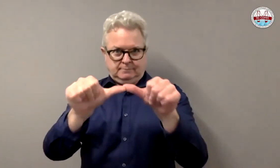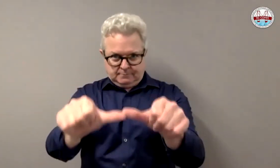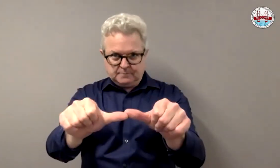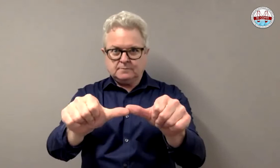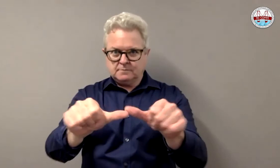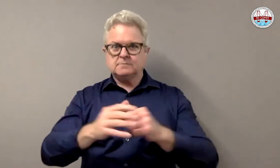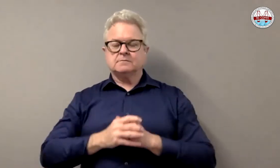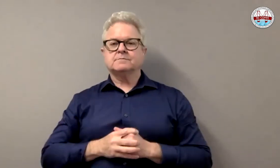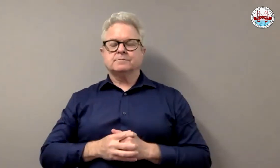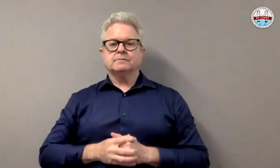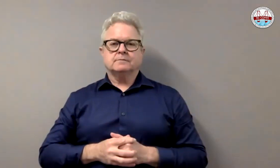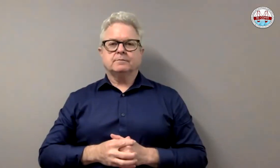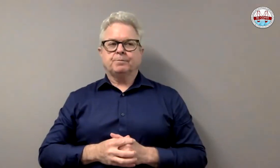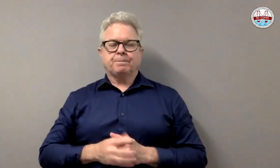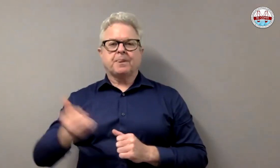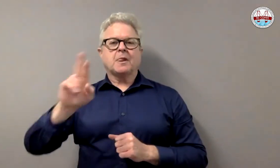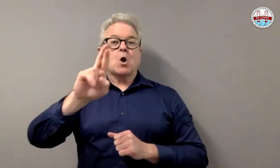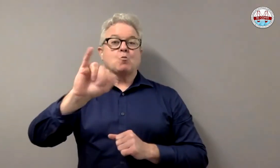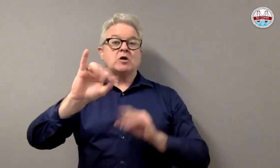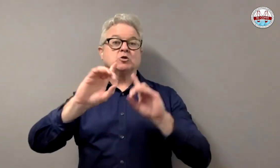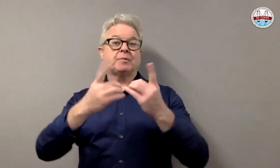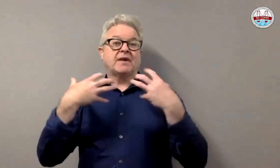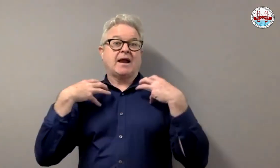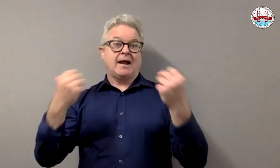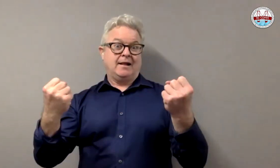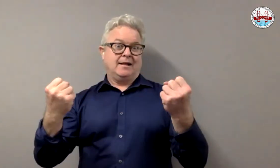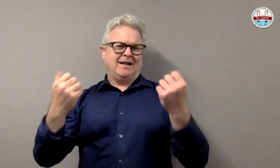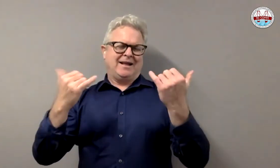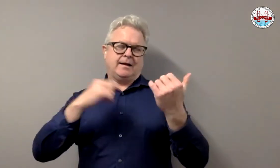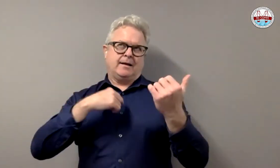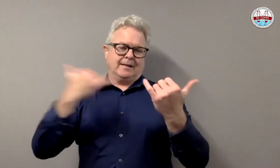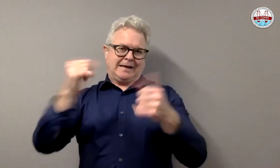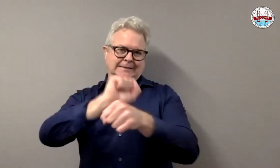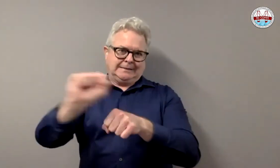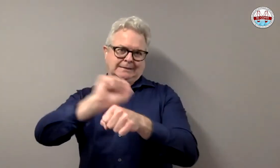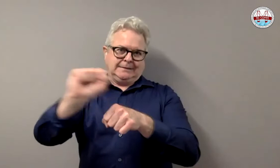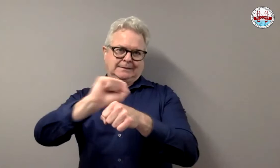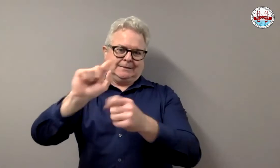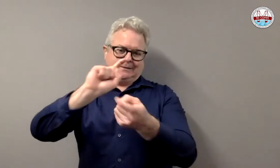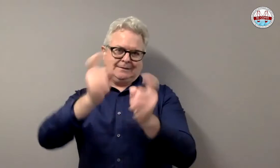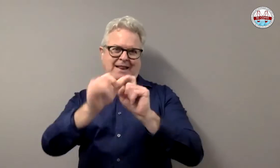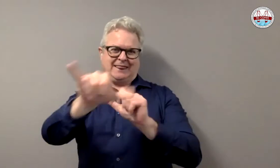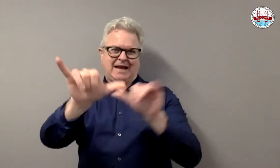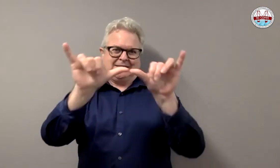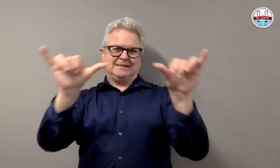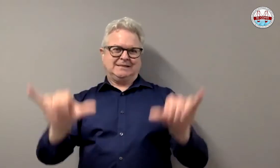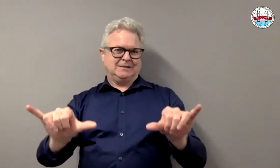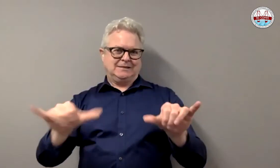Hopefully, we will use this system in place going forth. Now, Rhode Island Department of Health, you know, is now working on